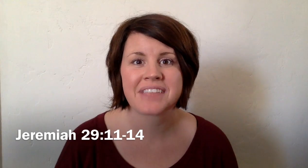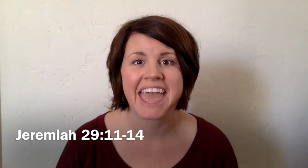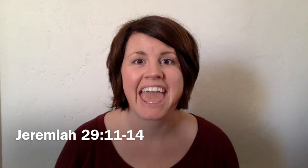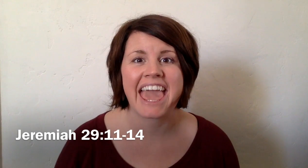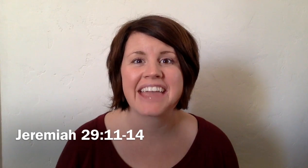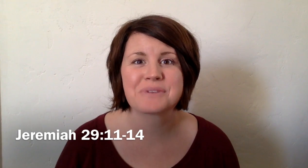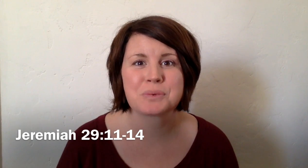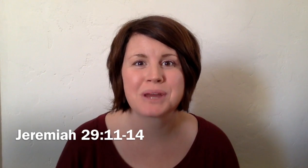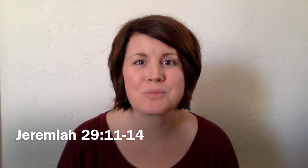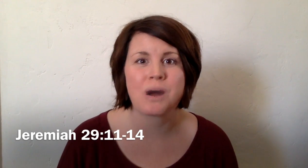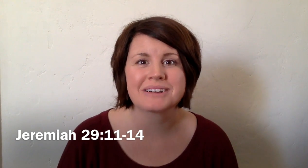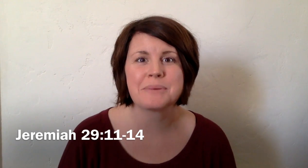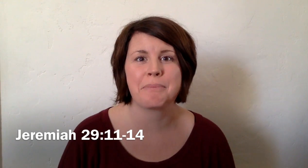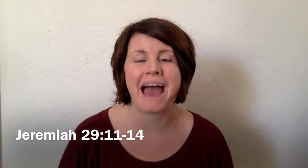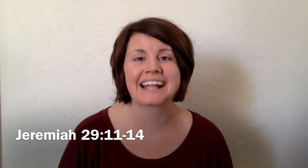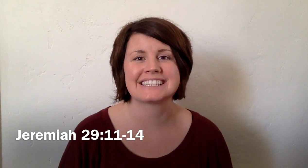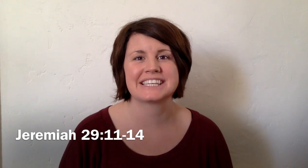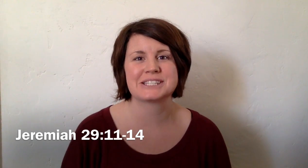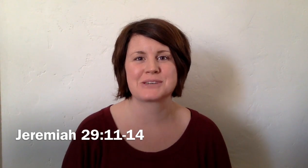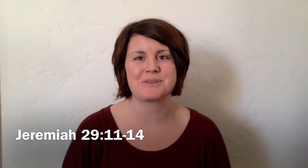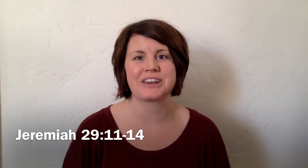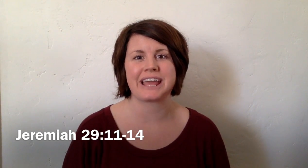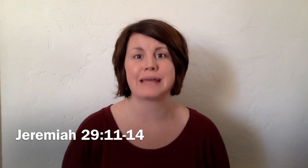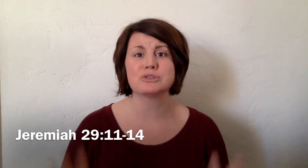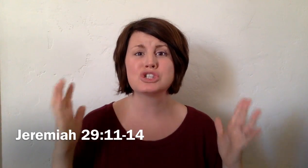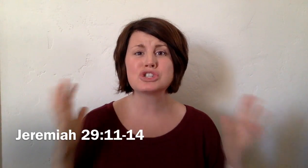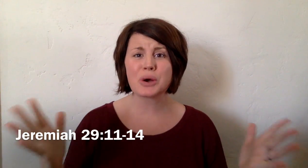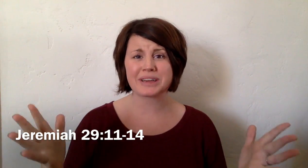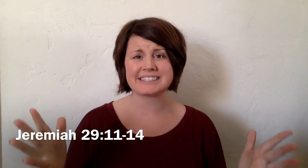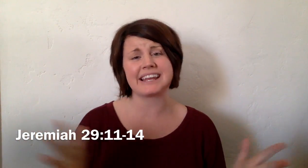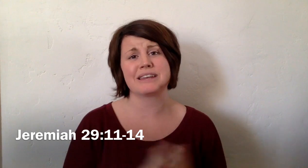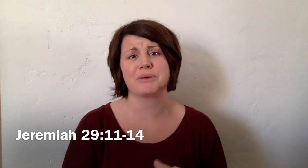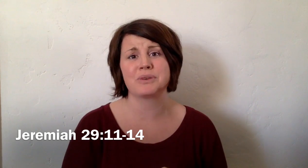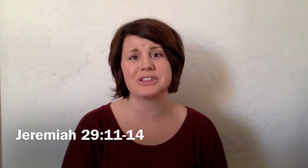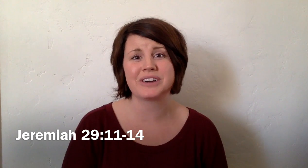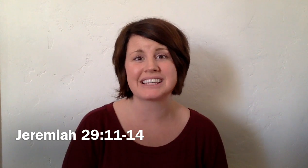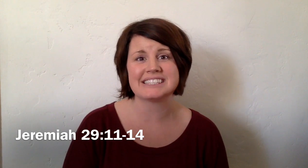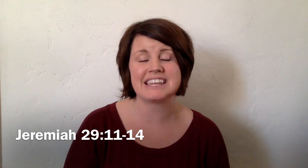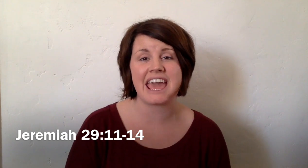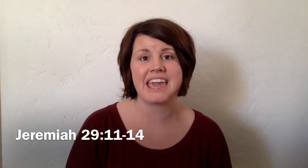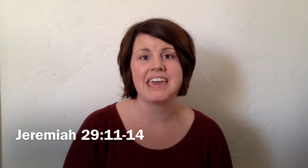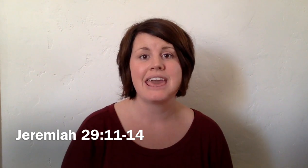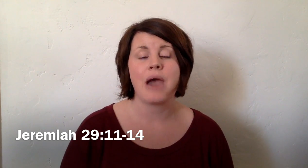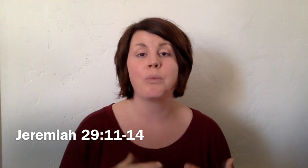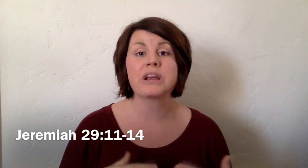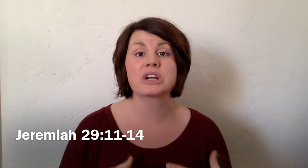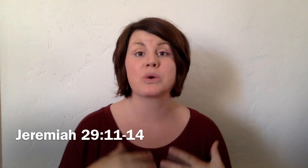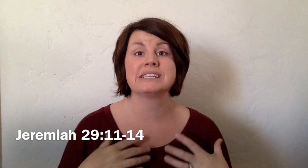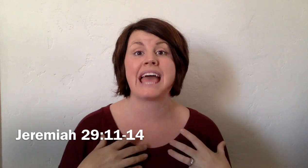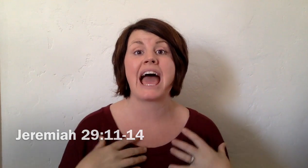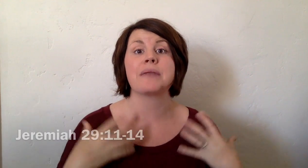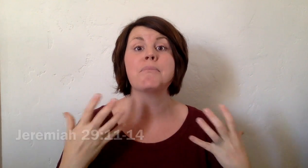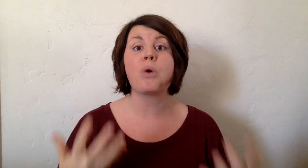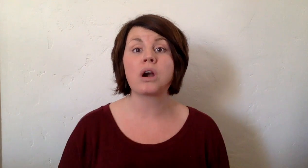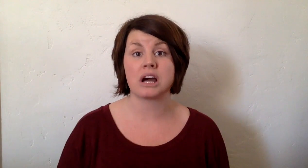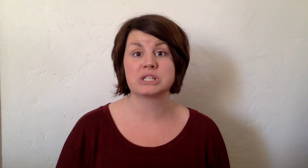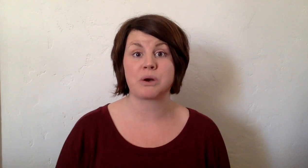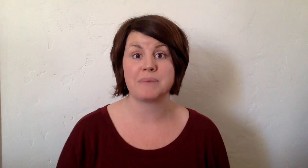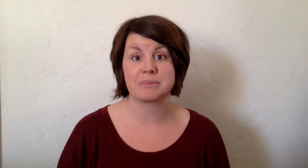Hey everyone, welcome back to Kids Community. I'm so excited to be with you guys today and we are going to add more on to our memory